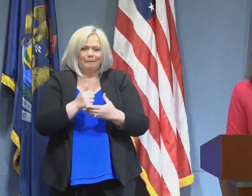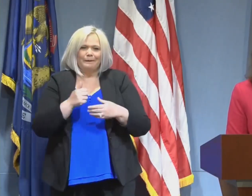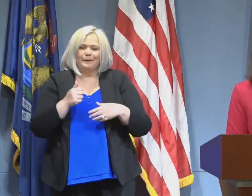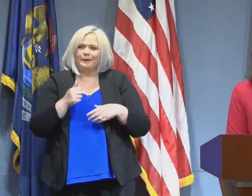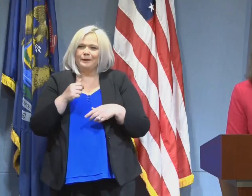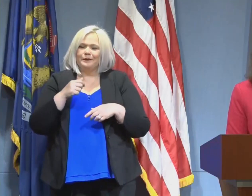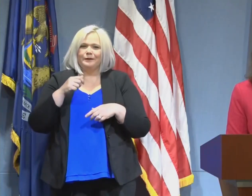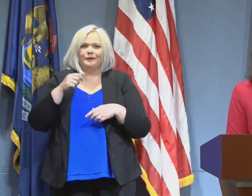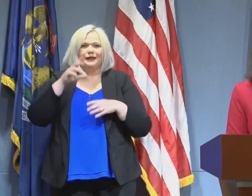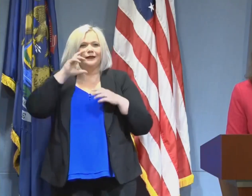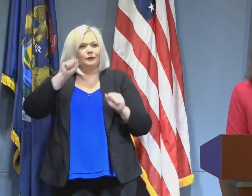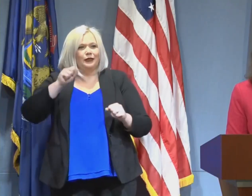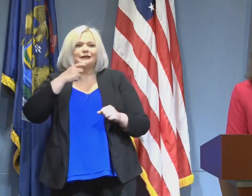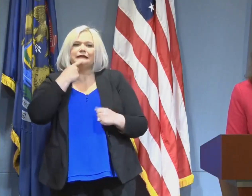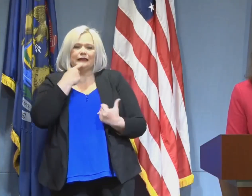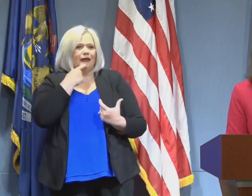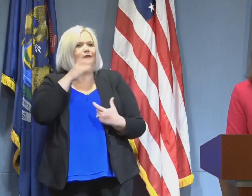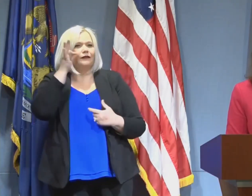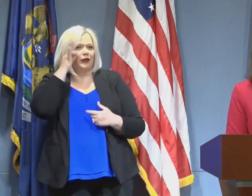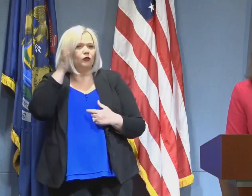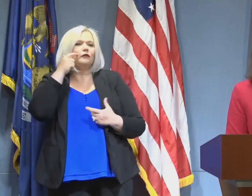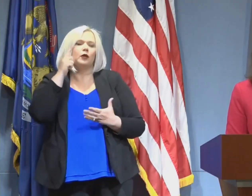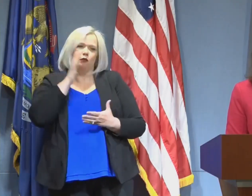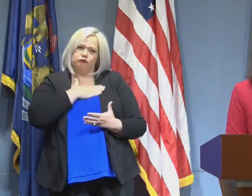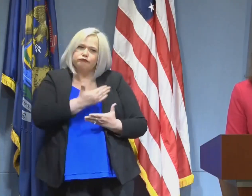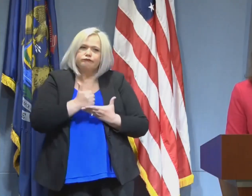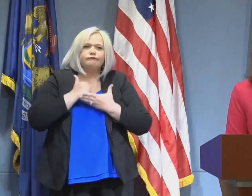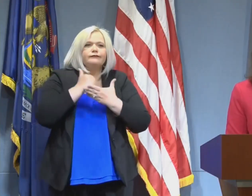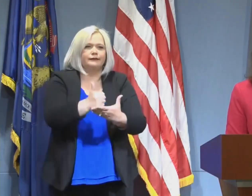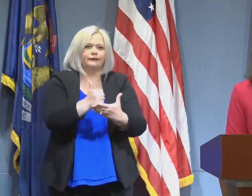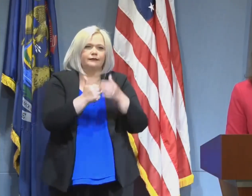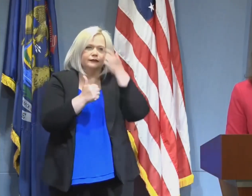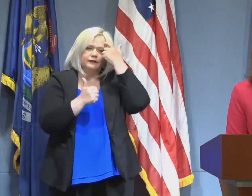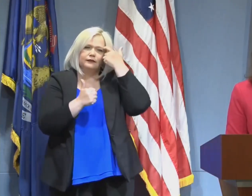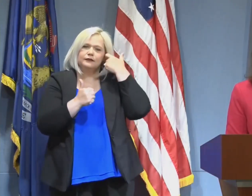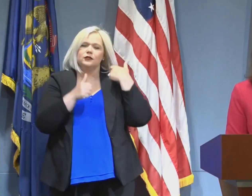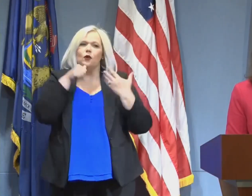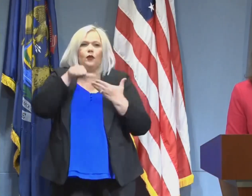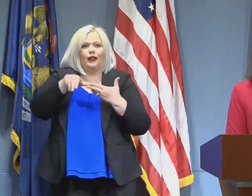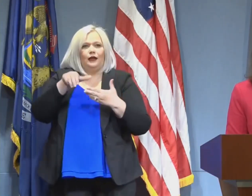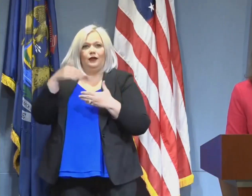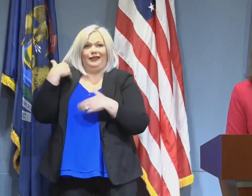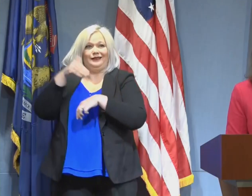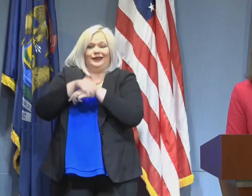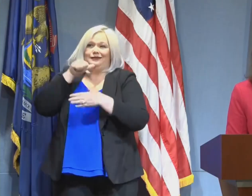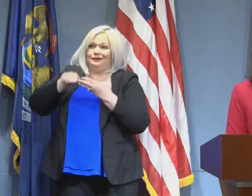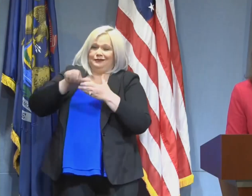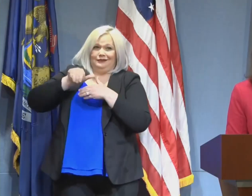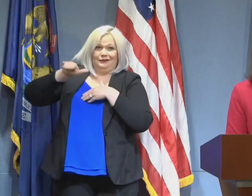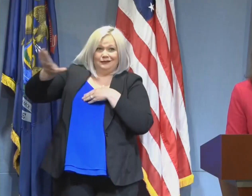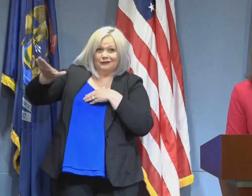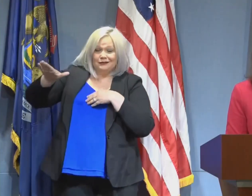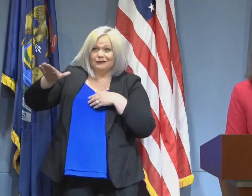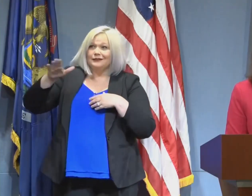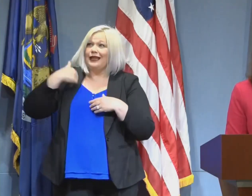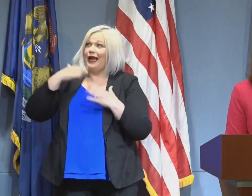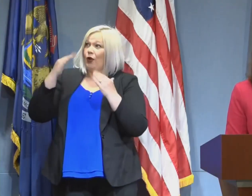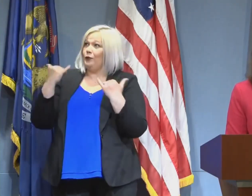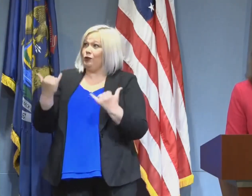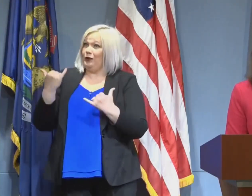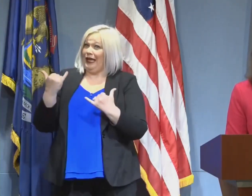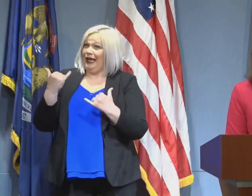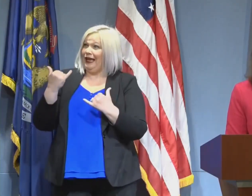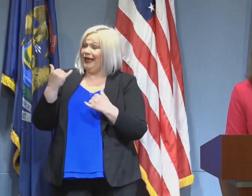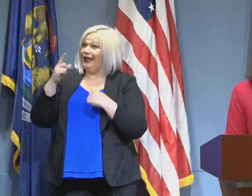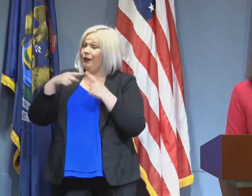the federal government will do whatever they can to help us. So I sent the letter last night. It's my hope that when he comes to Michigan today he'll sign it. I think